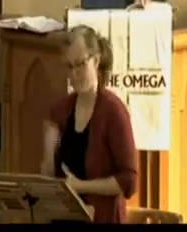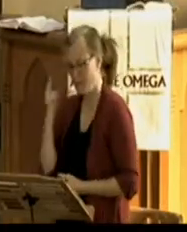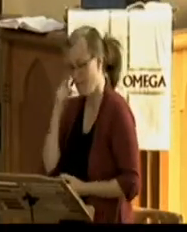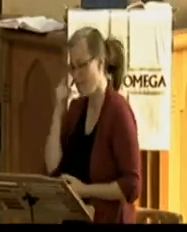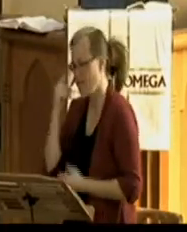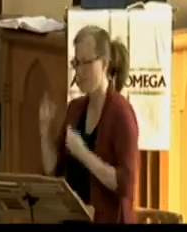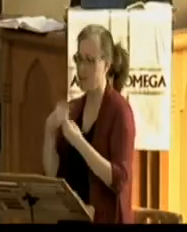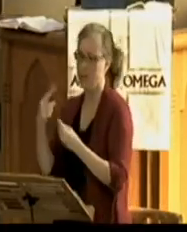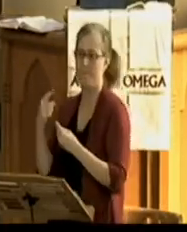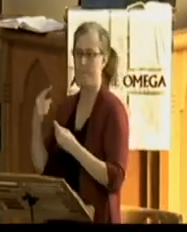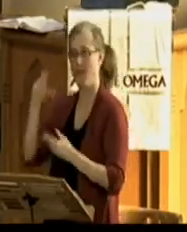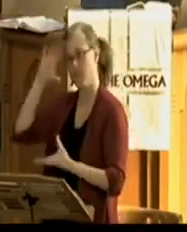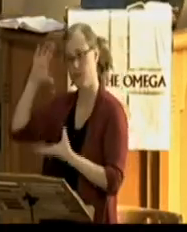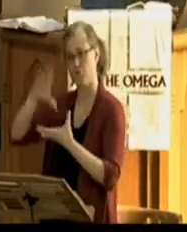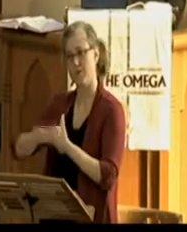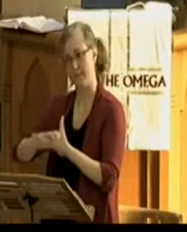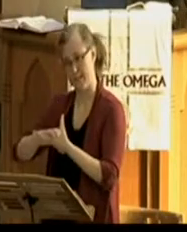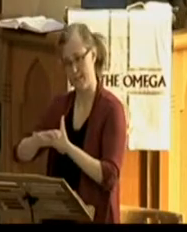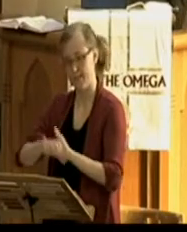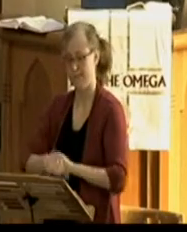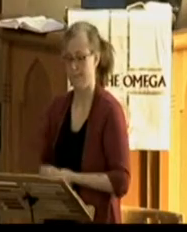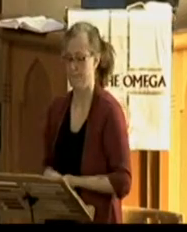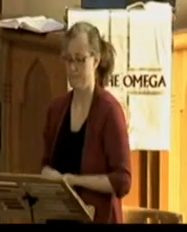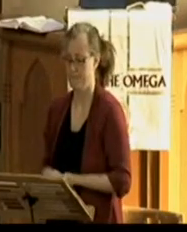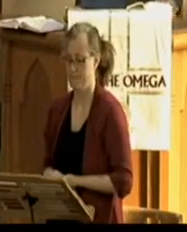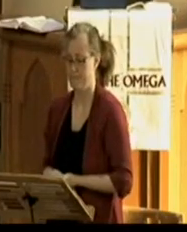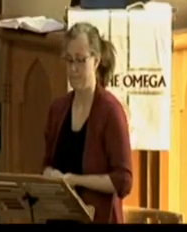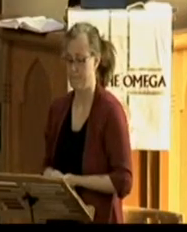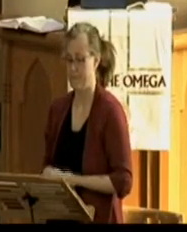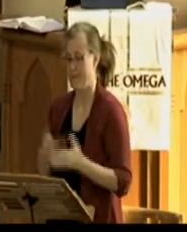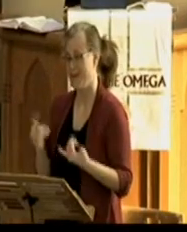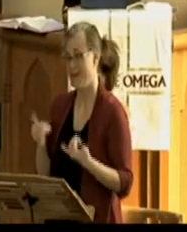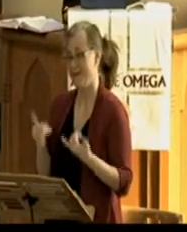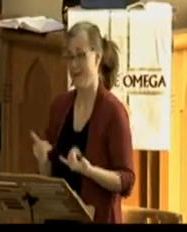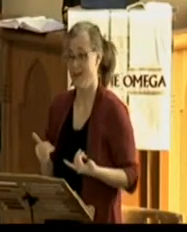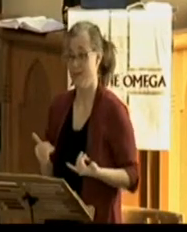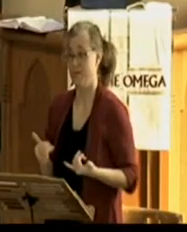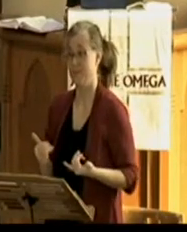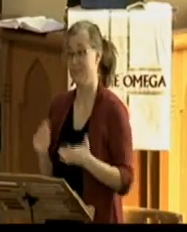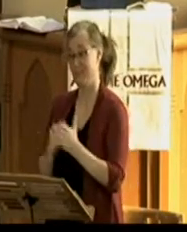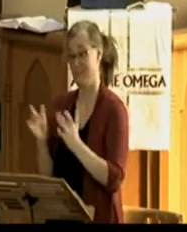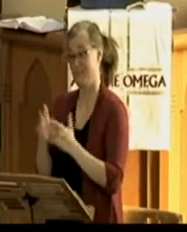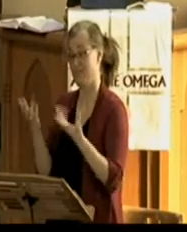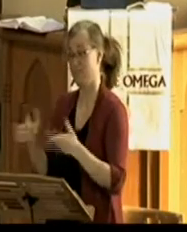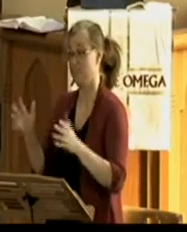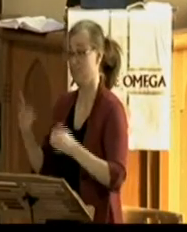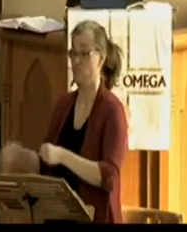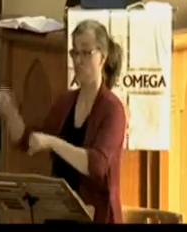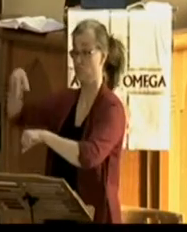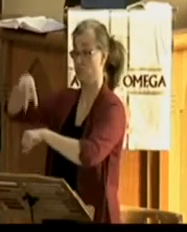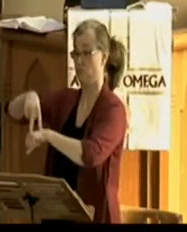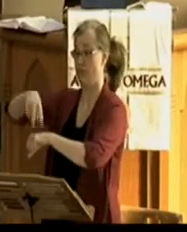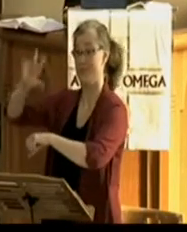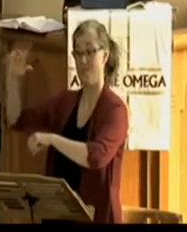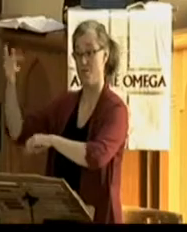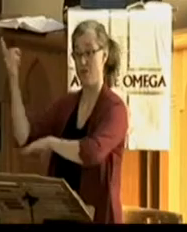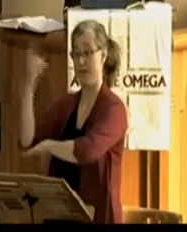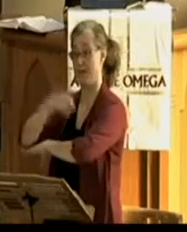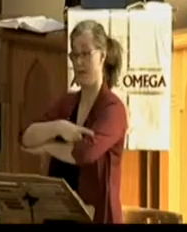being raised now on the third day. It's so easy to say those words. It's much more difficult to believe in.